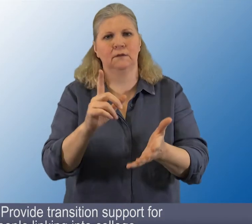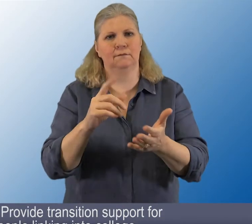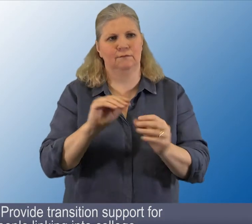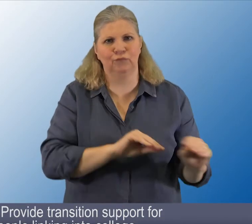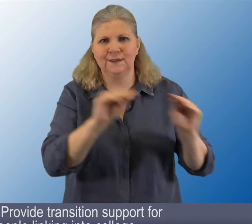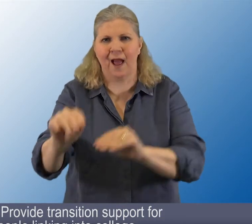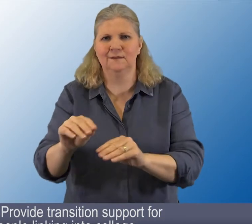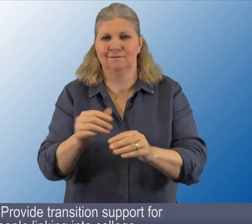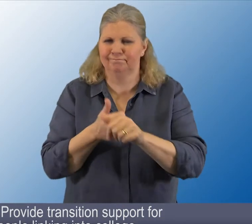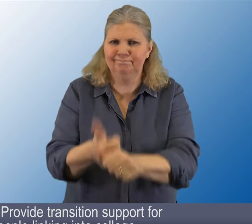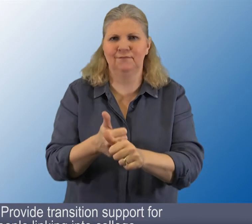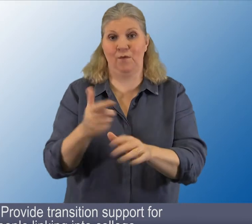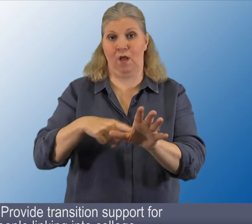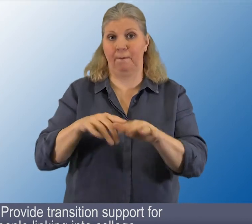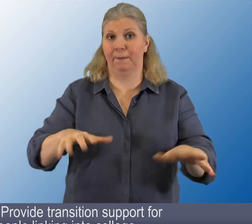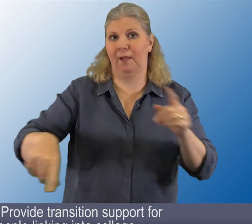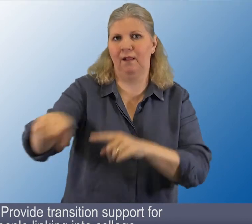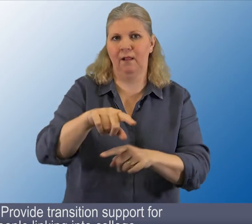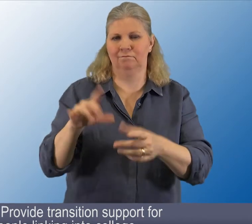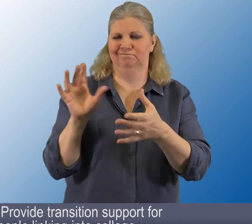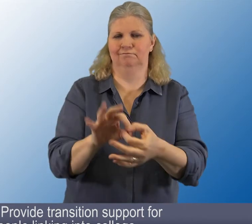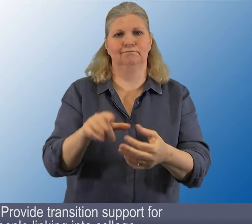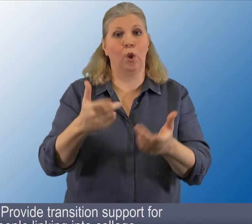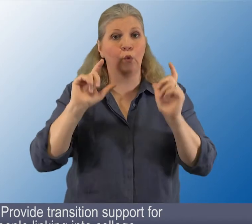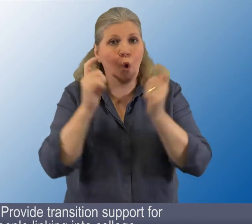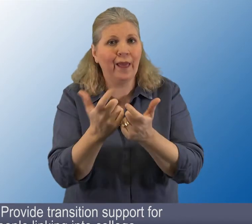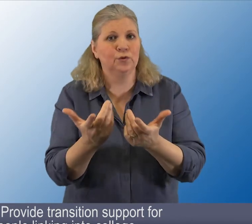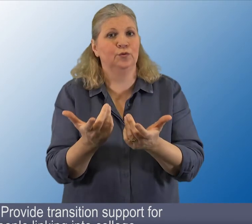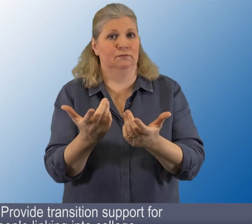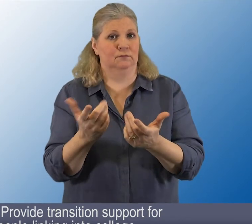Sub-Action 17. Provide transition support for young people linking into college. 17.